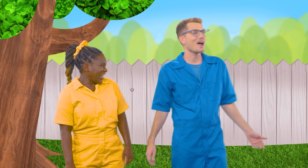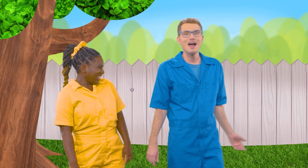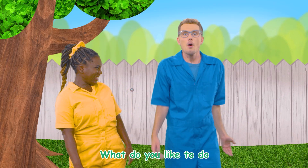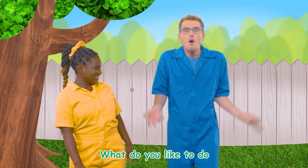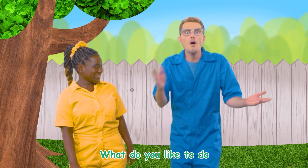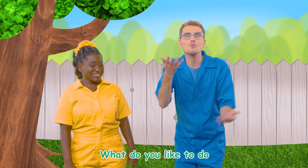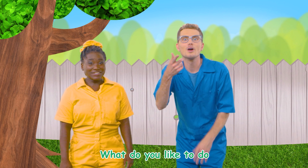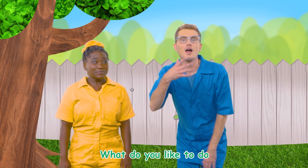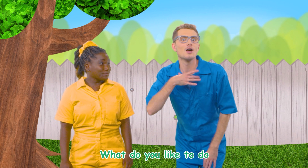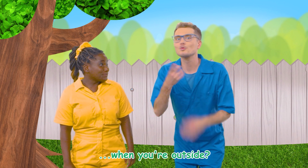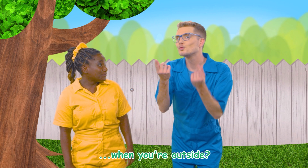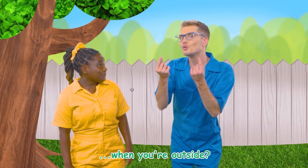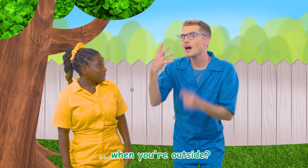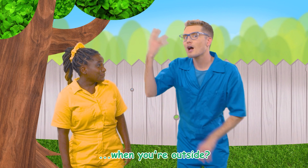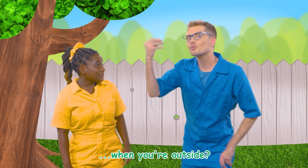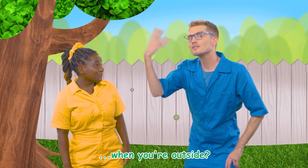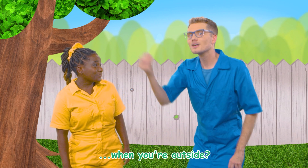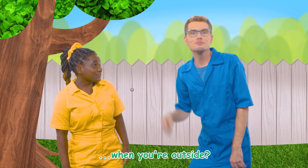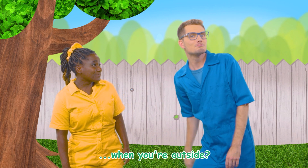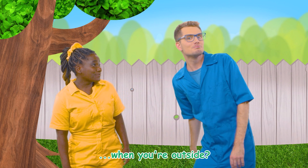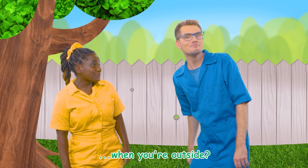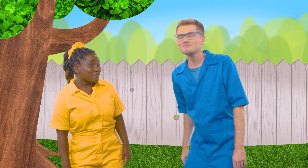What do you like to do when you're outside?